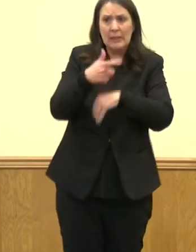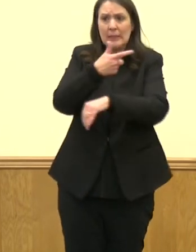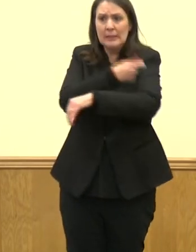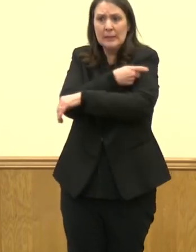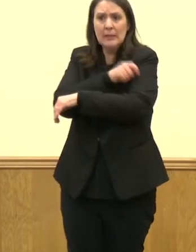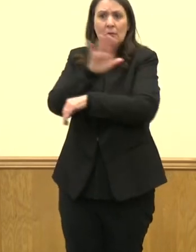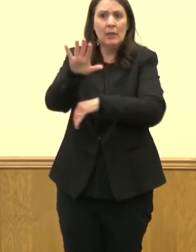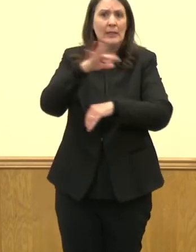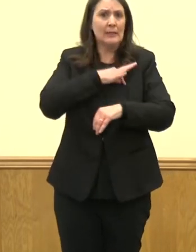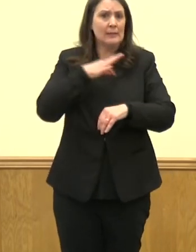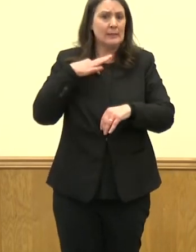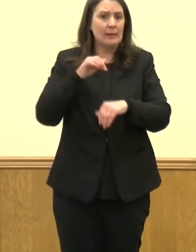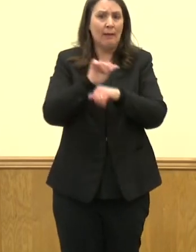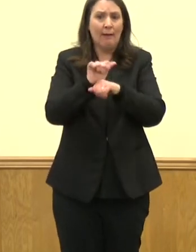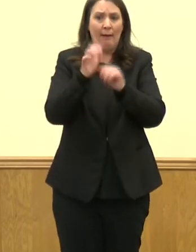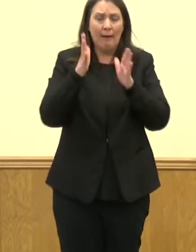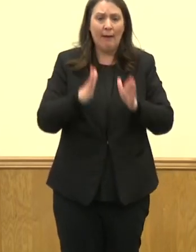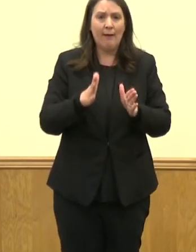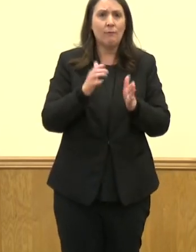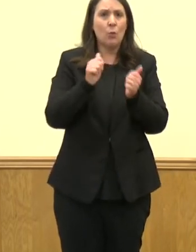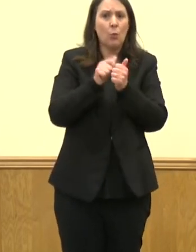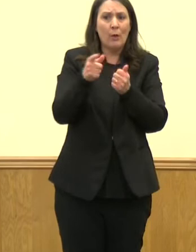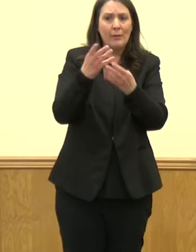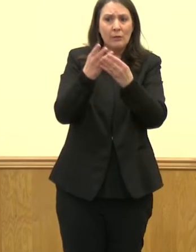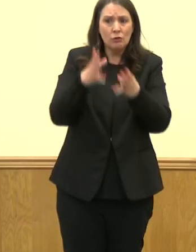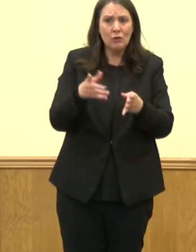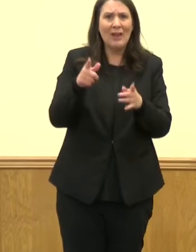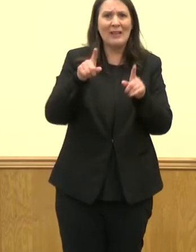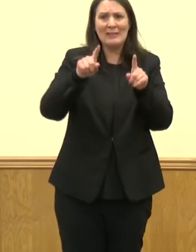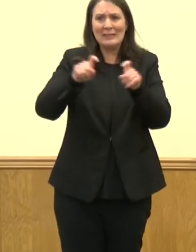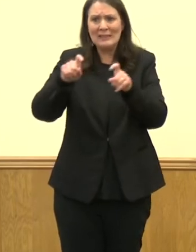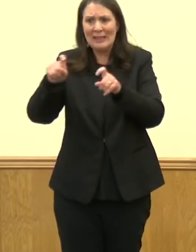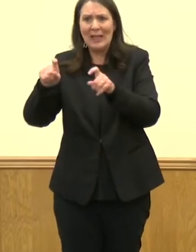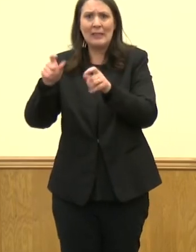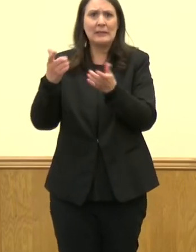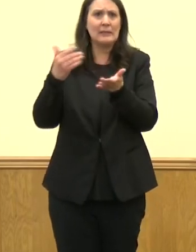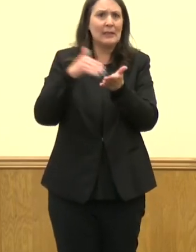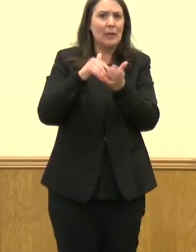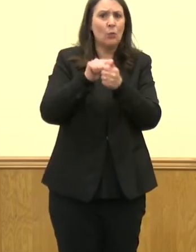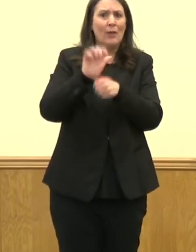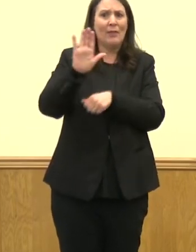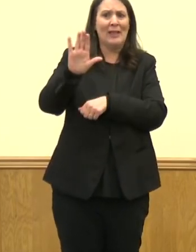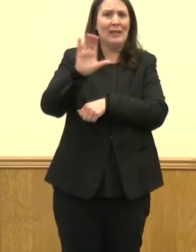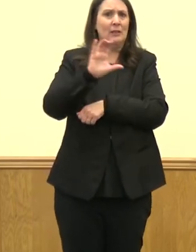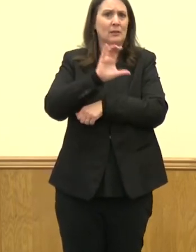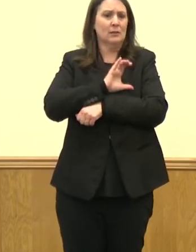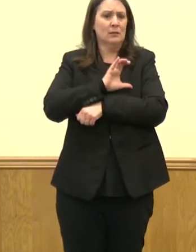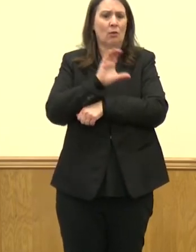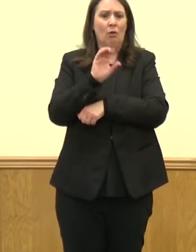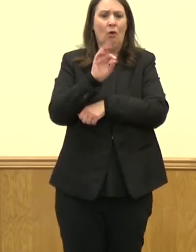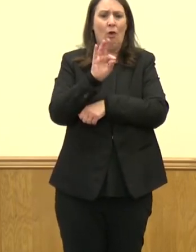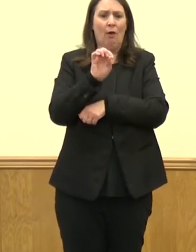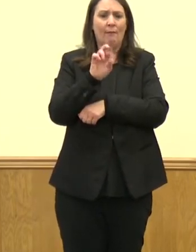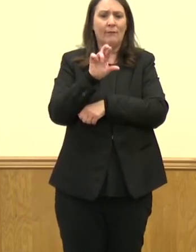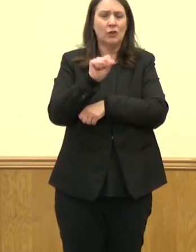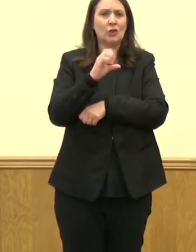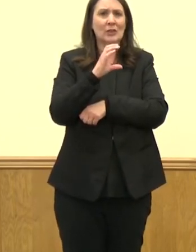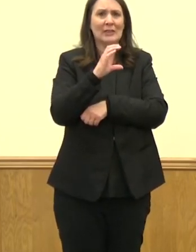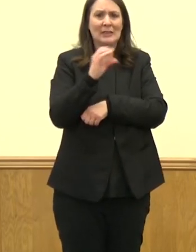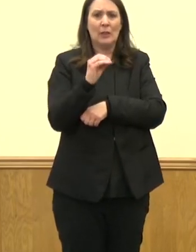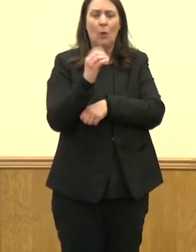as well as doing testing and follow-up with his correctional officers. So, again, our sheriff's department has done everything